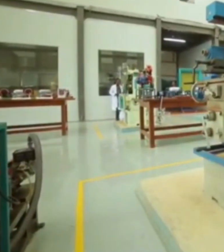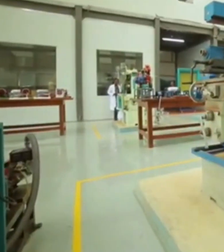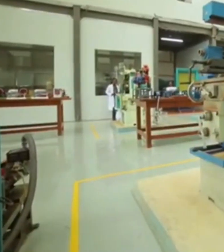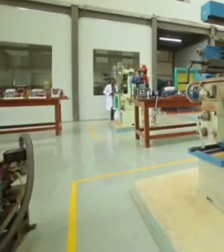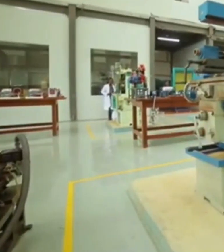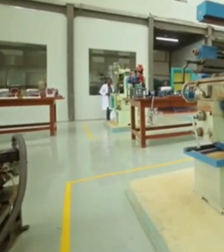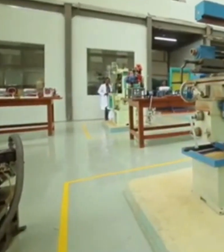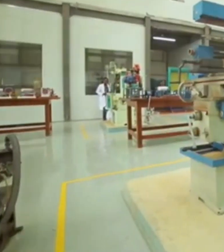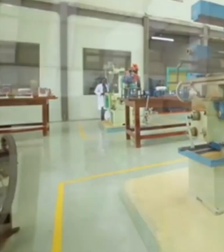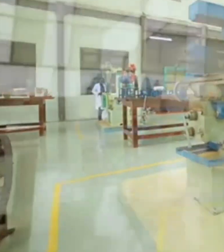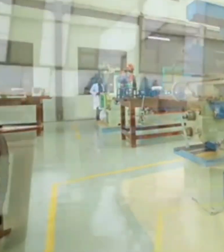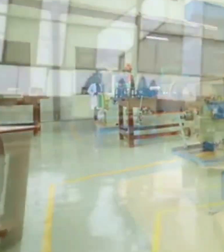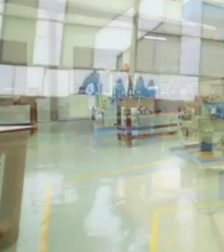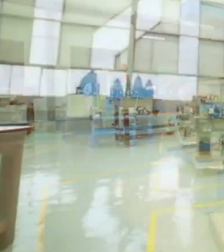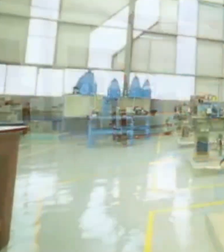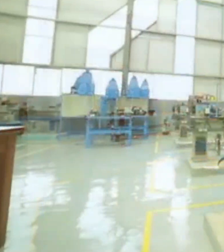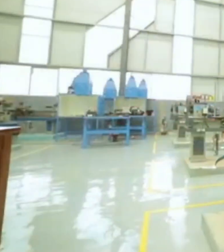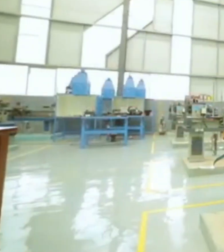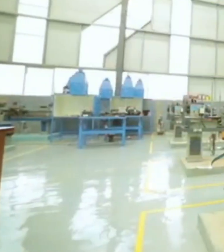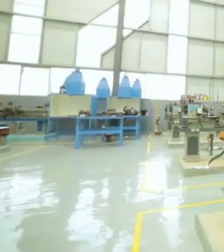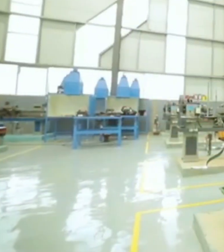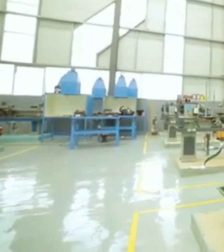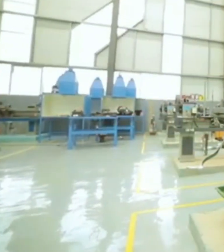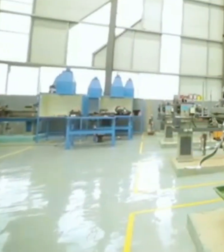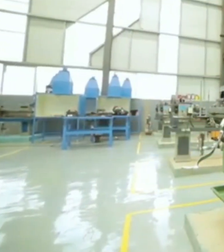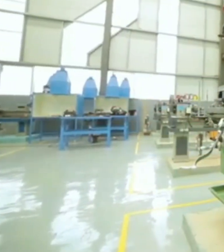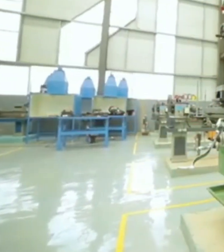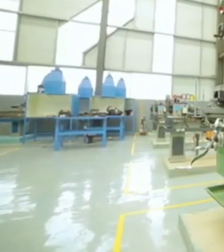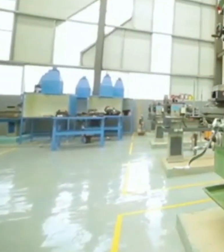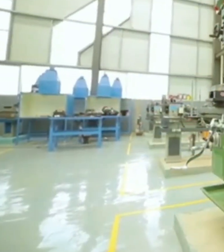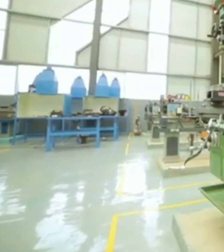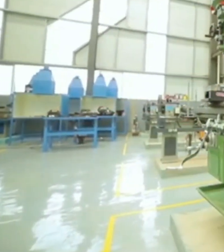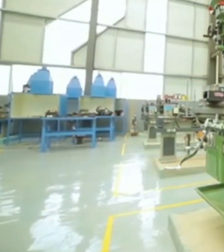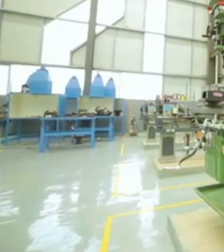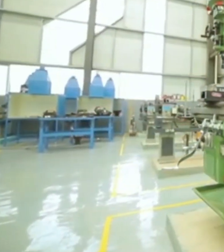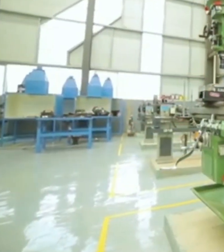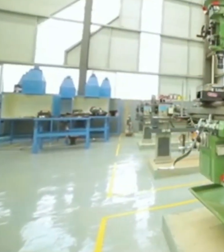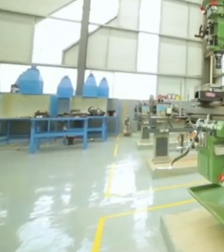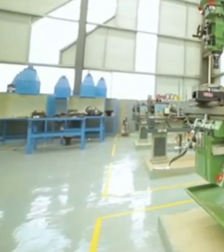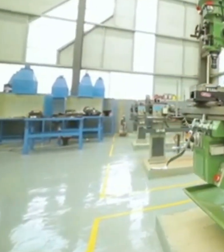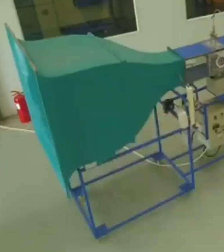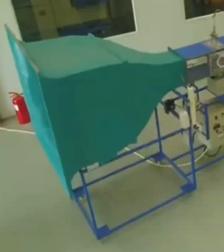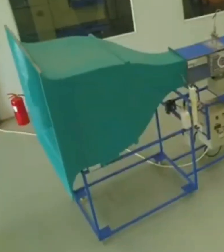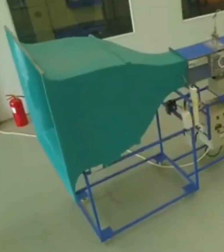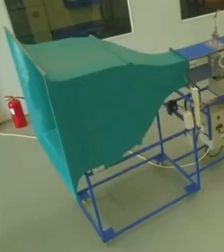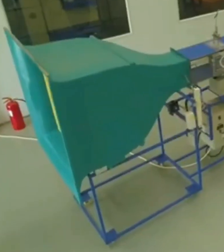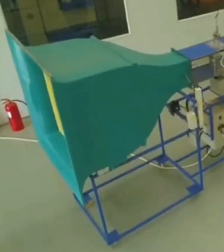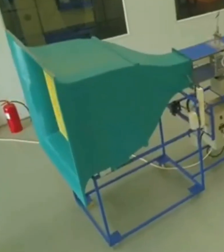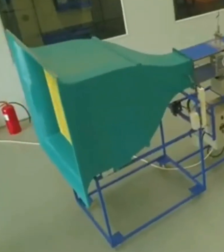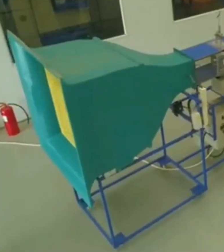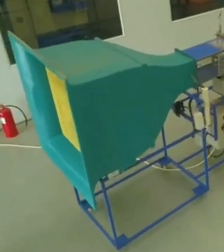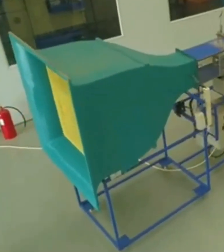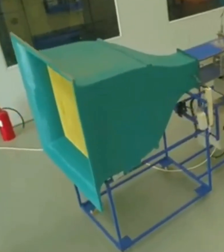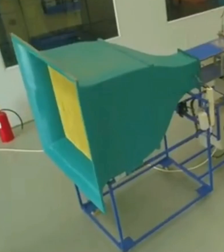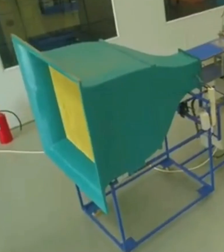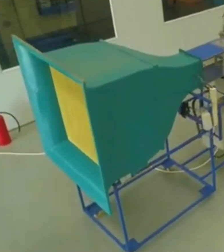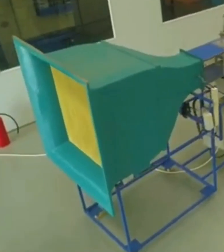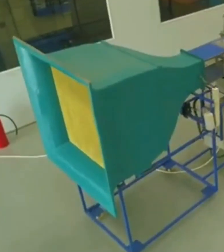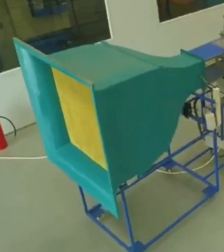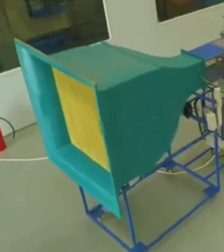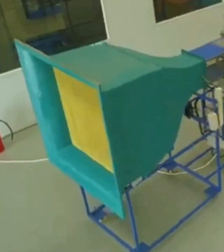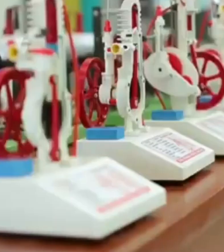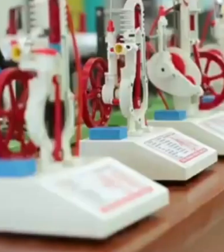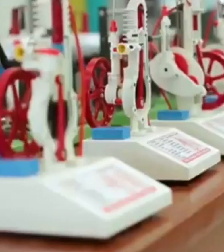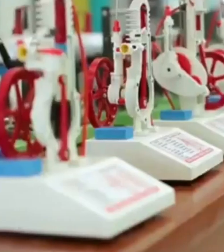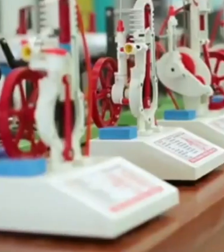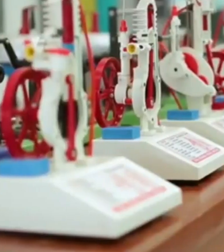talking about stem at kg level primary school level junior high school level high school basically we need to create a